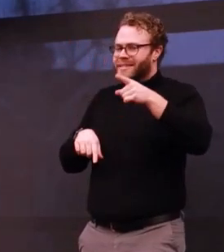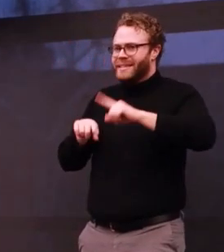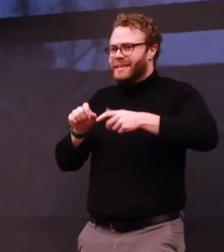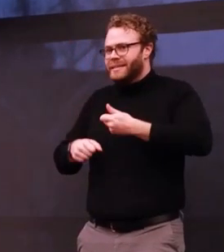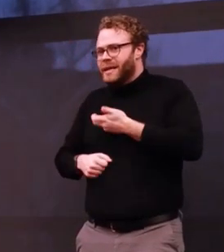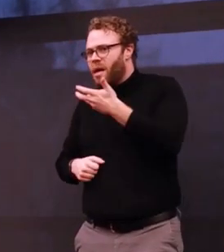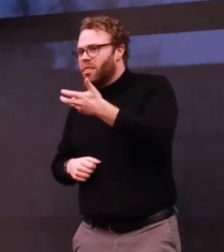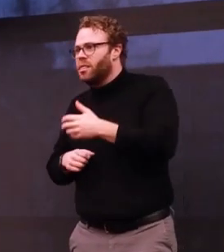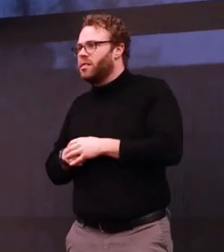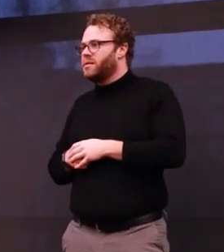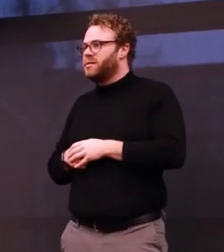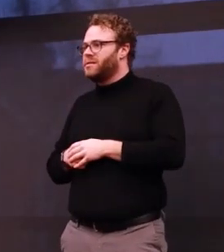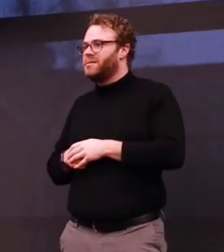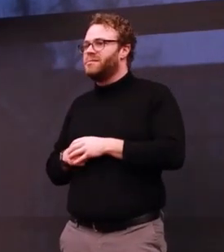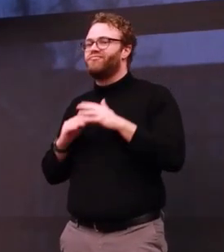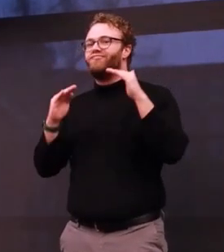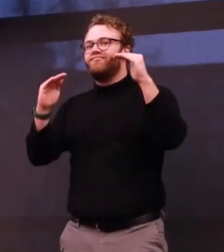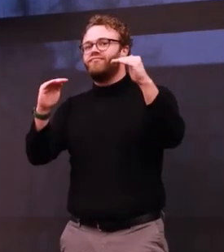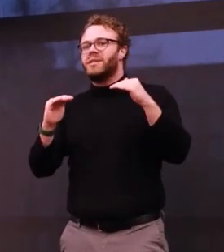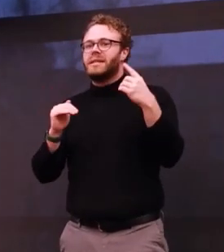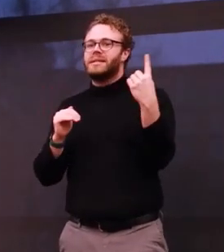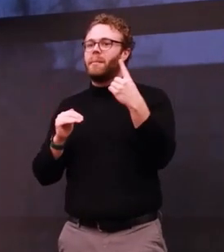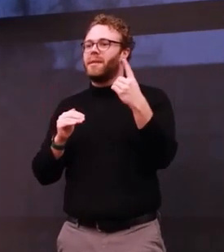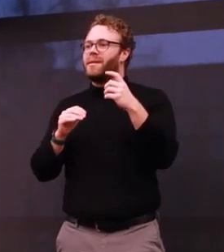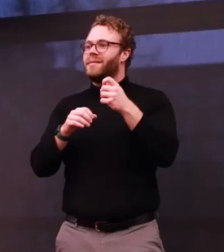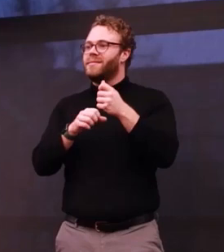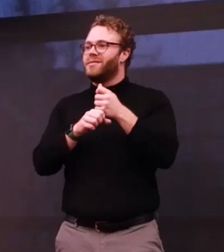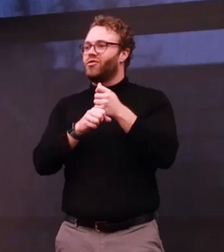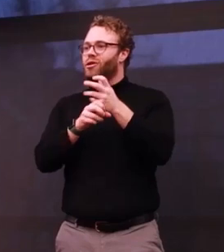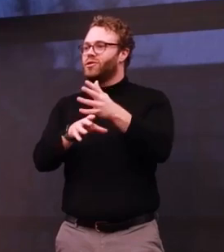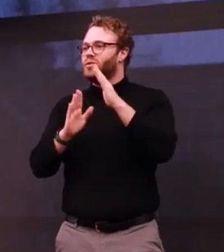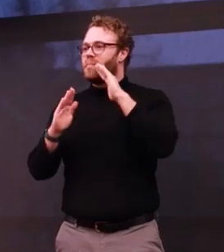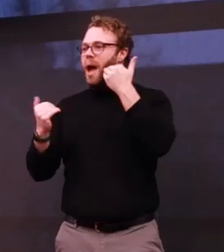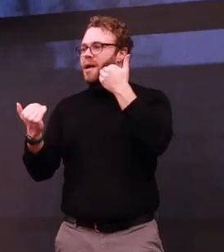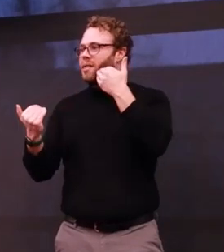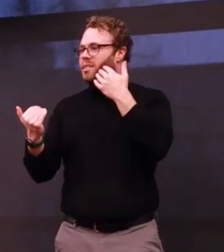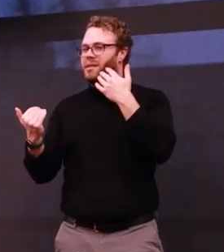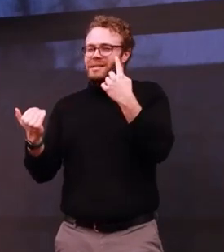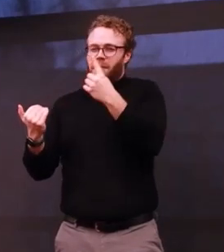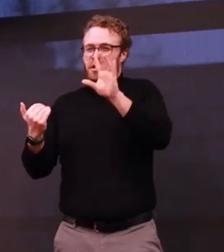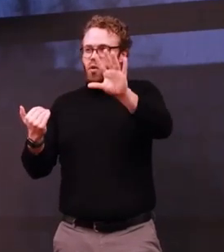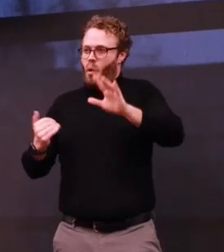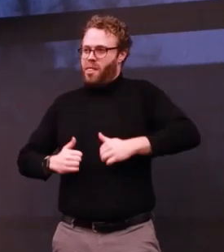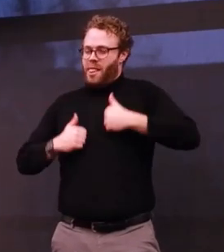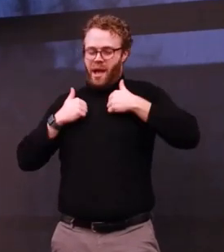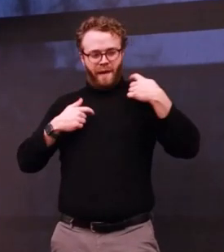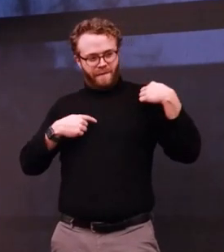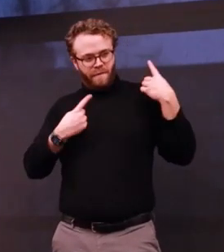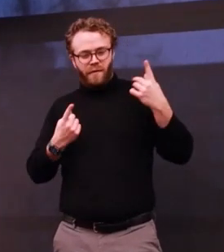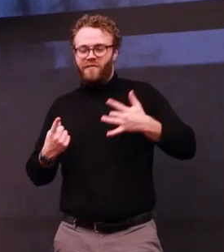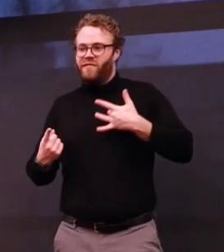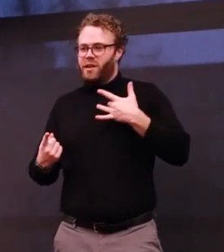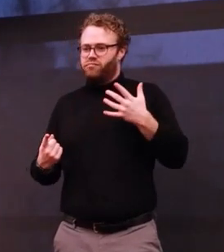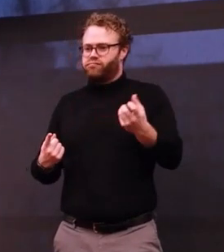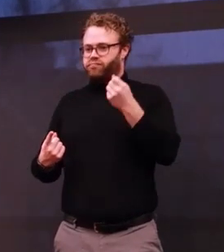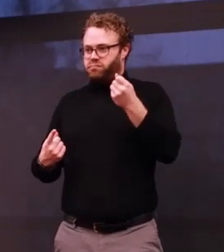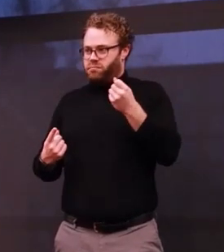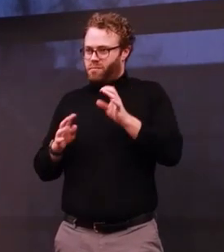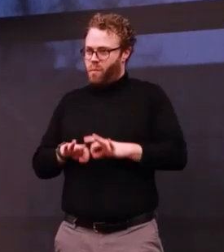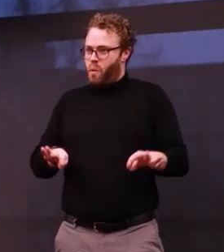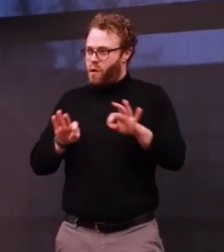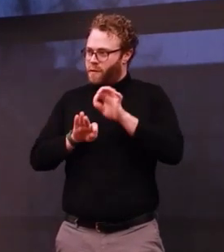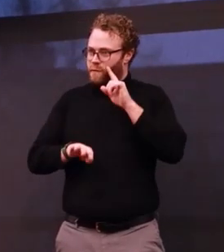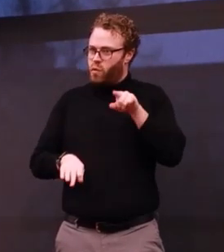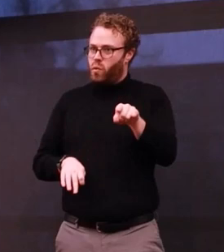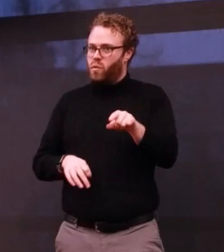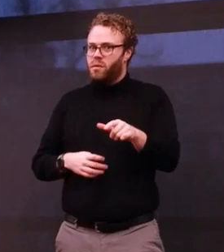you smile? Anything in your narrative that you think is worth learning? And I want you to write